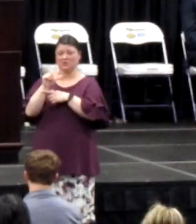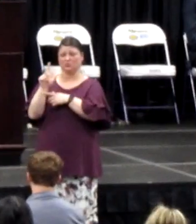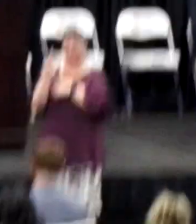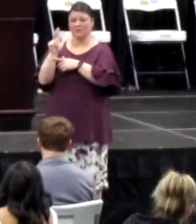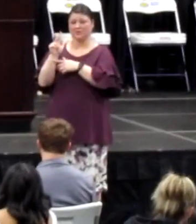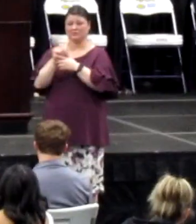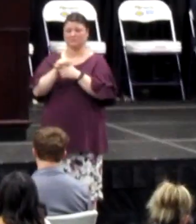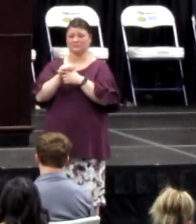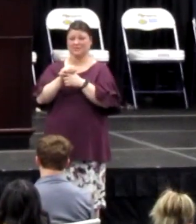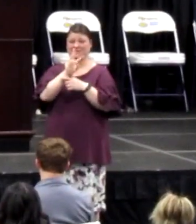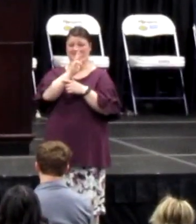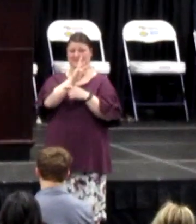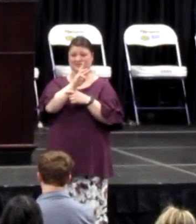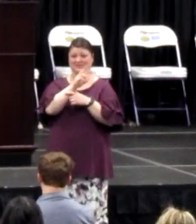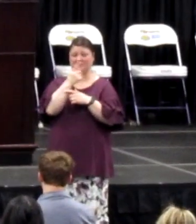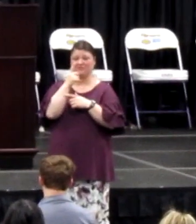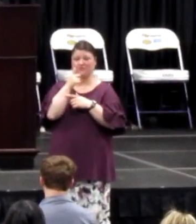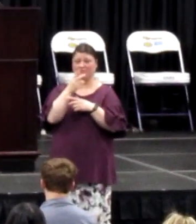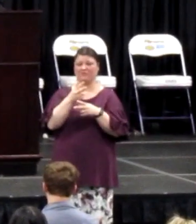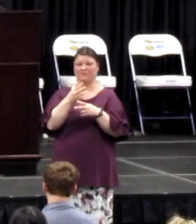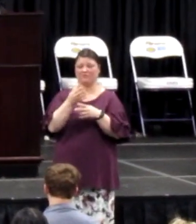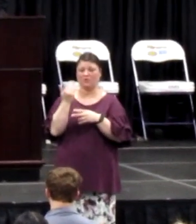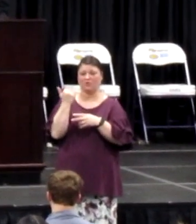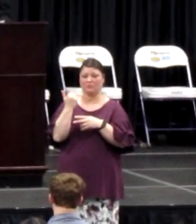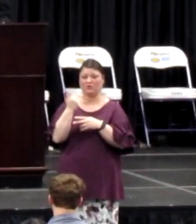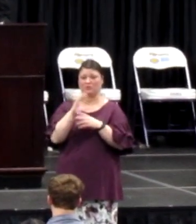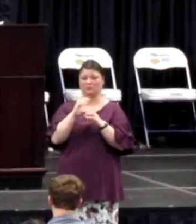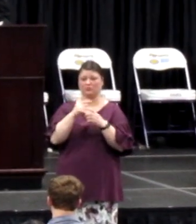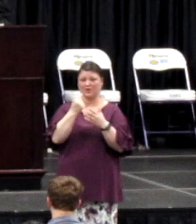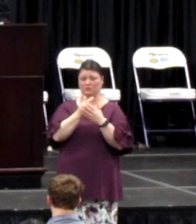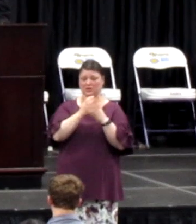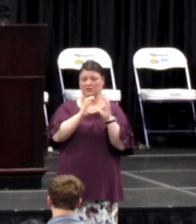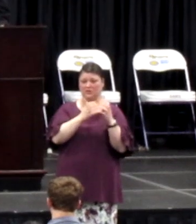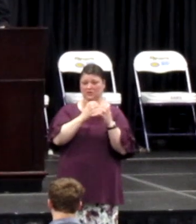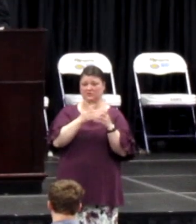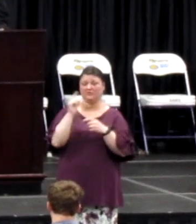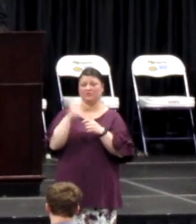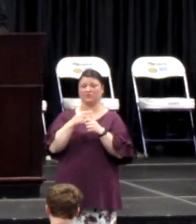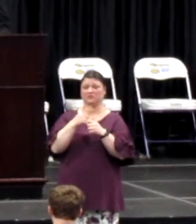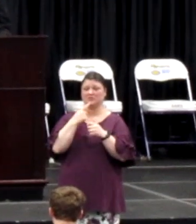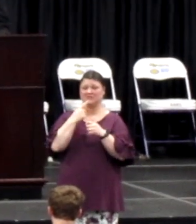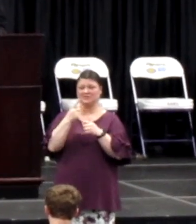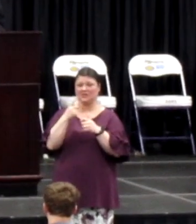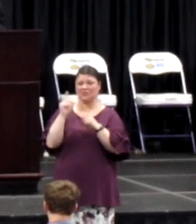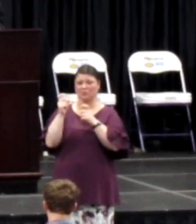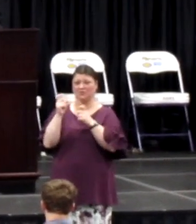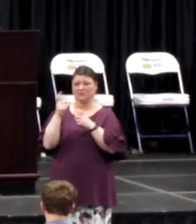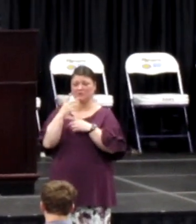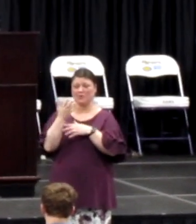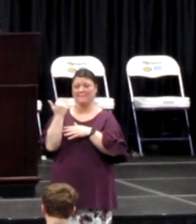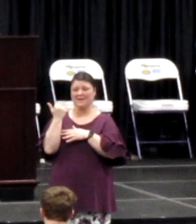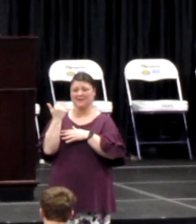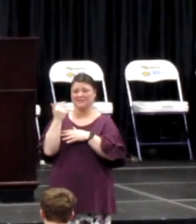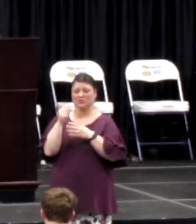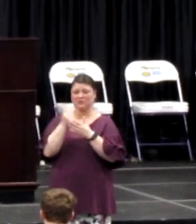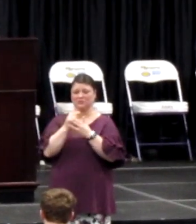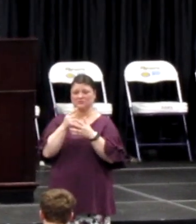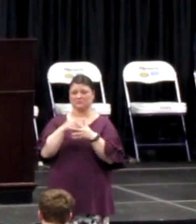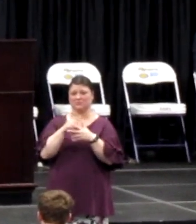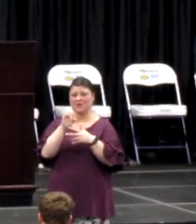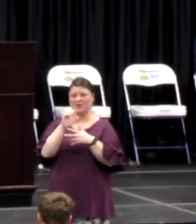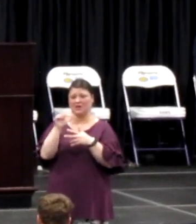and six of the former graduating classes. First, I will mention that the winners of the scholarships were past graduates.